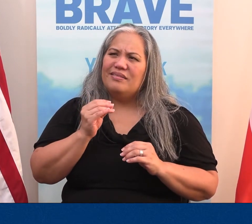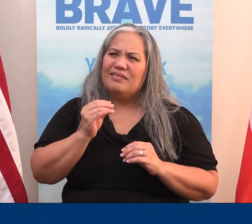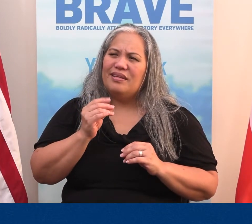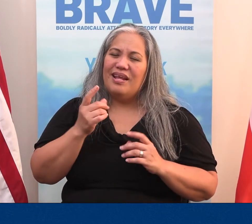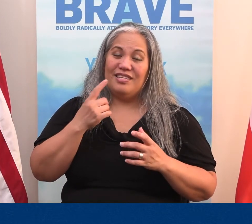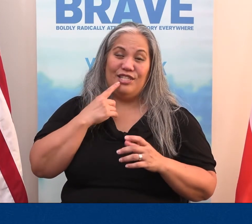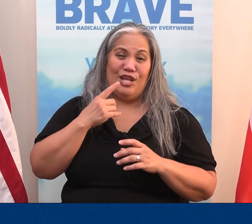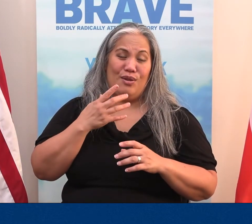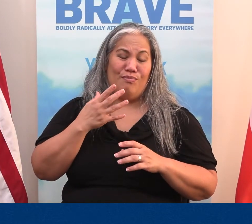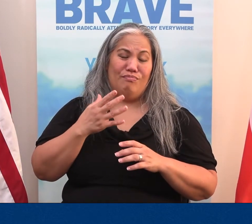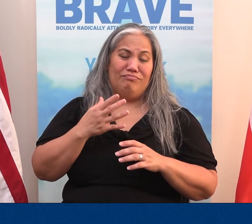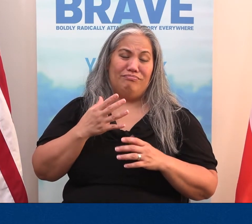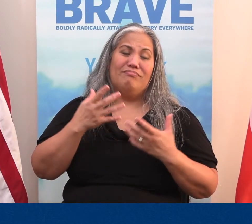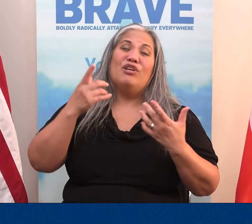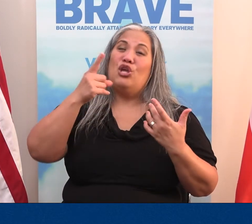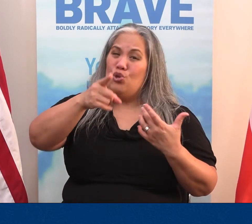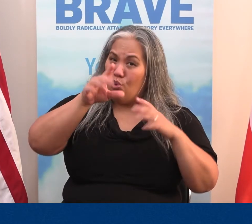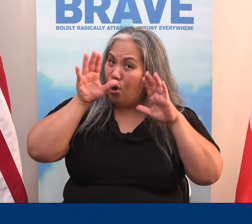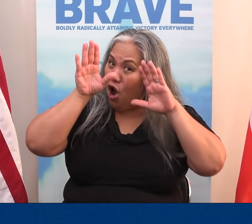And, as I said before, you are awesome.